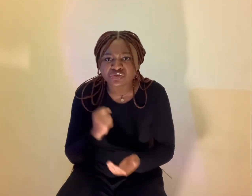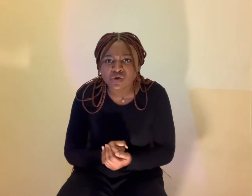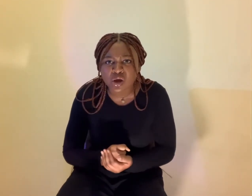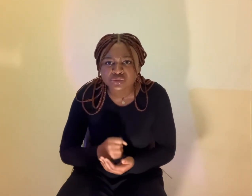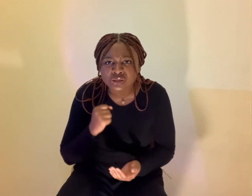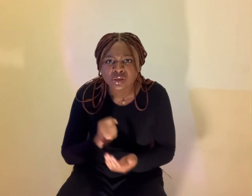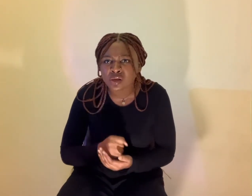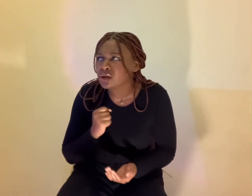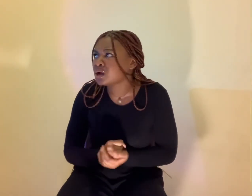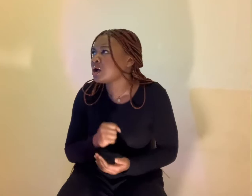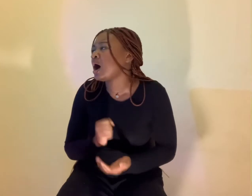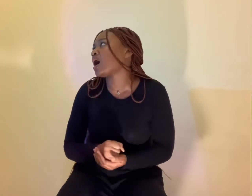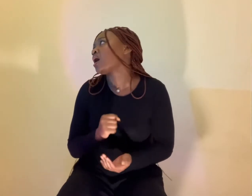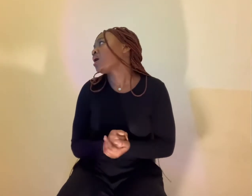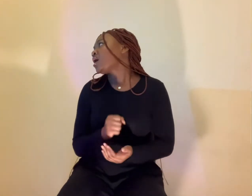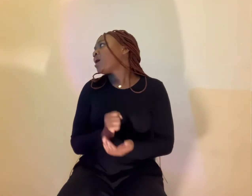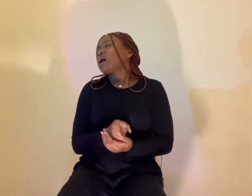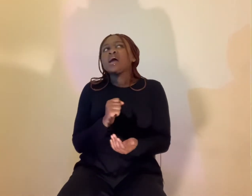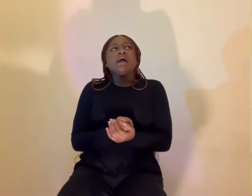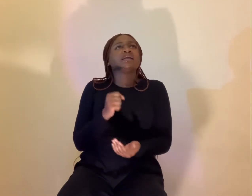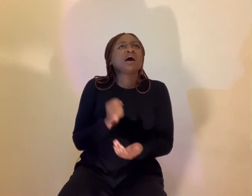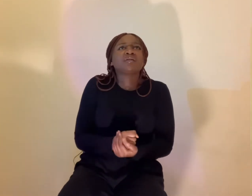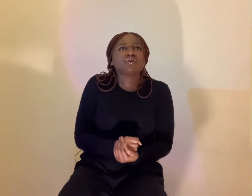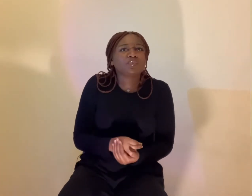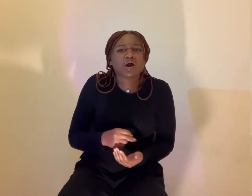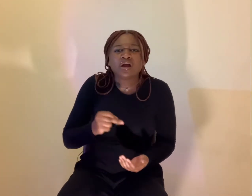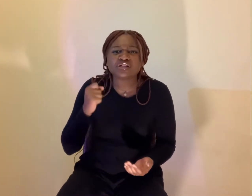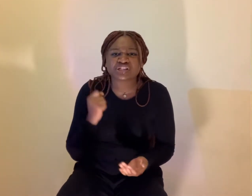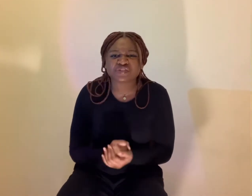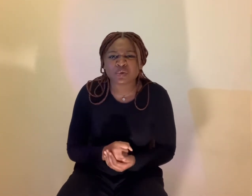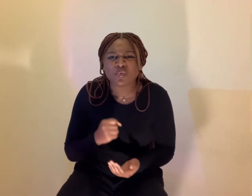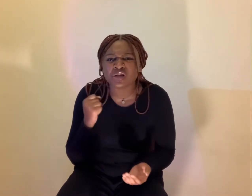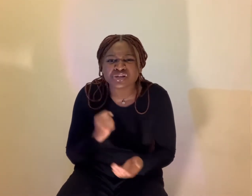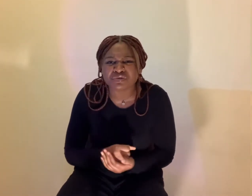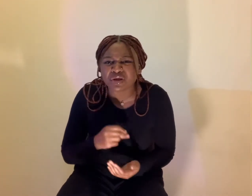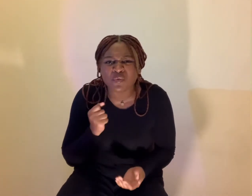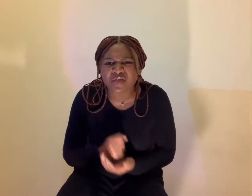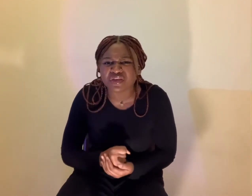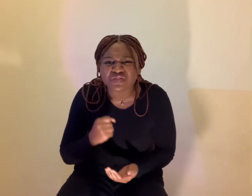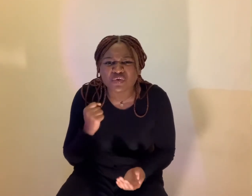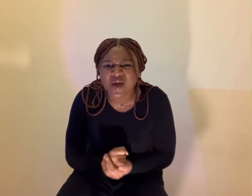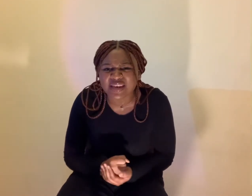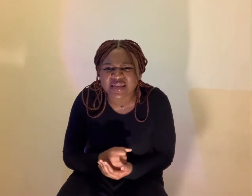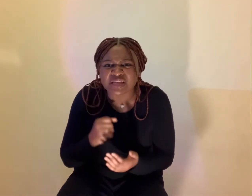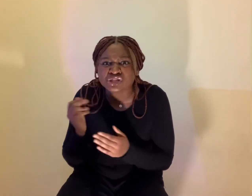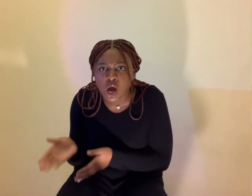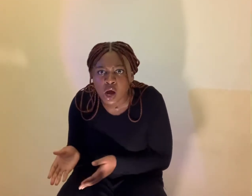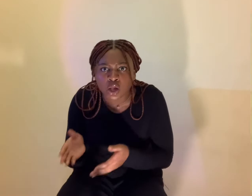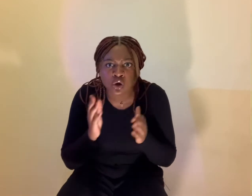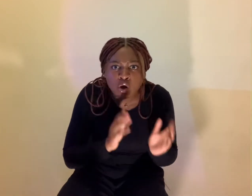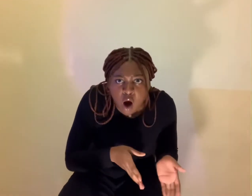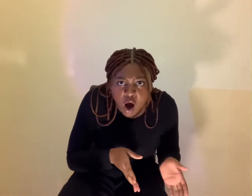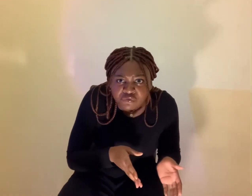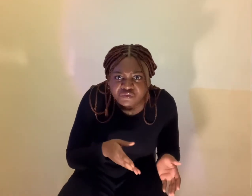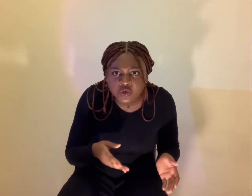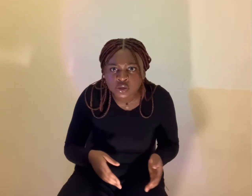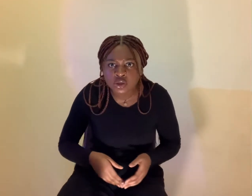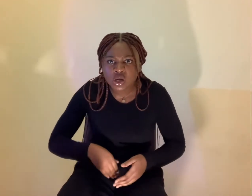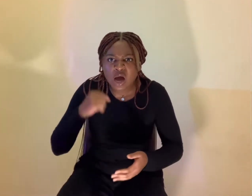throat huh in other words just from wondering whether the wedding is on or off a